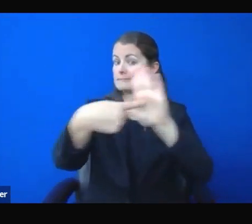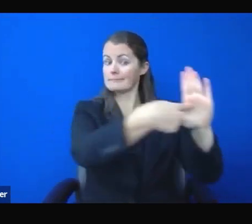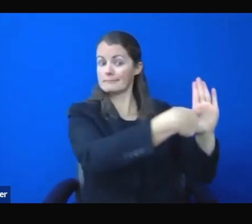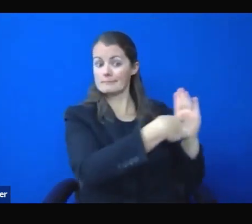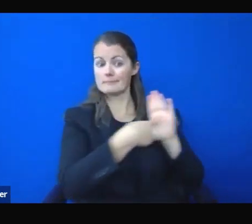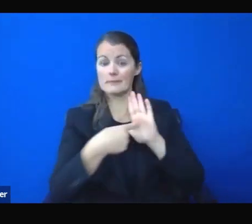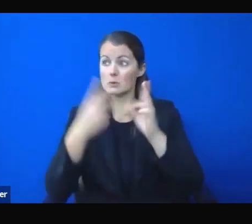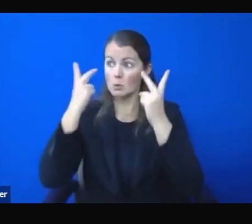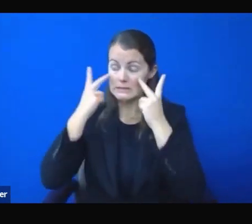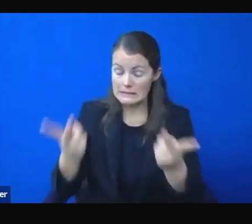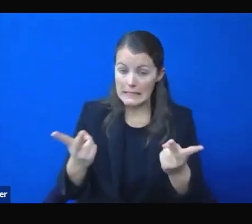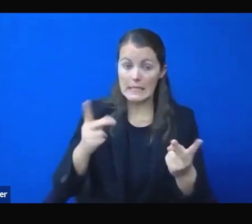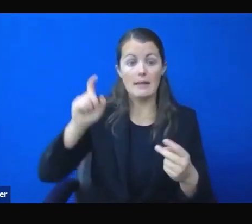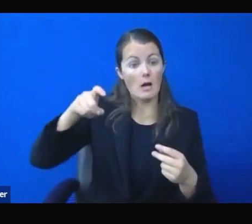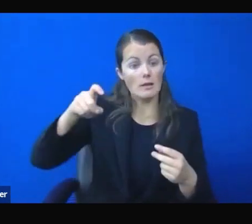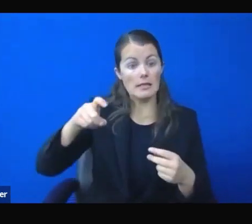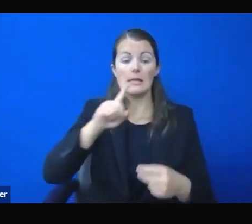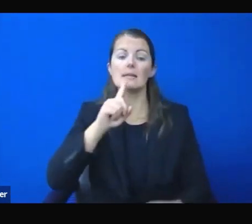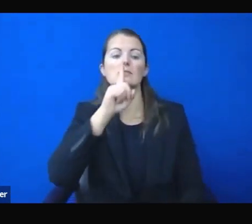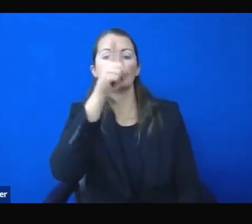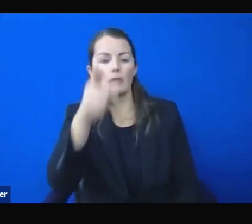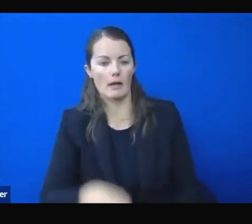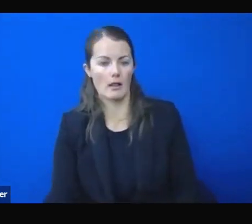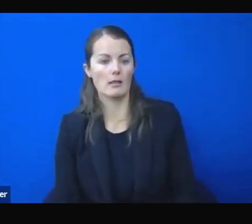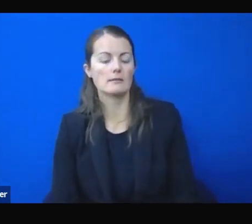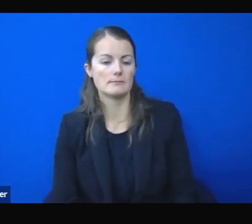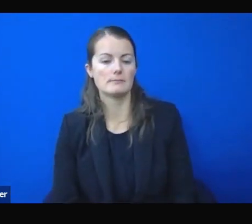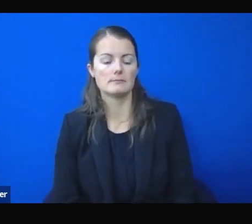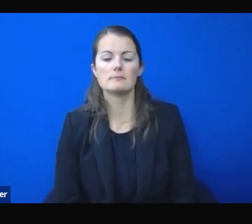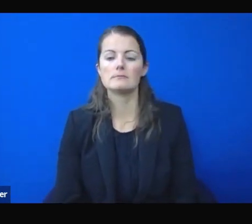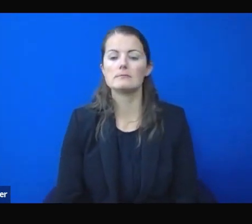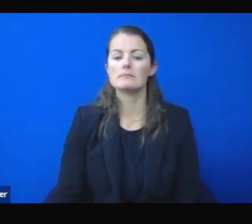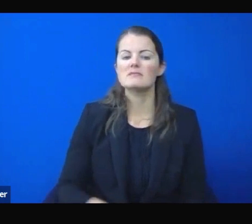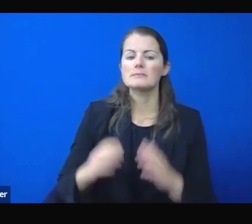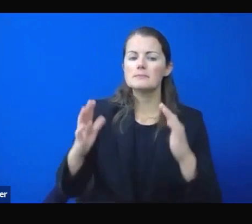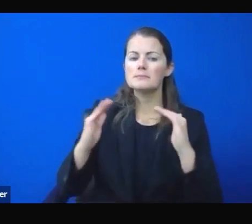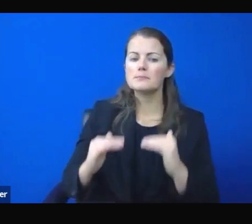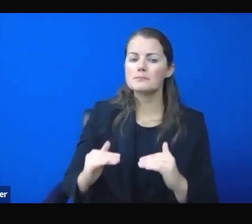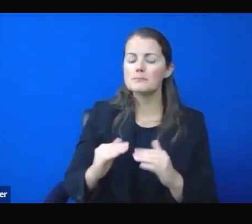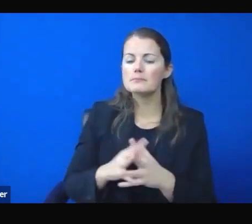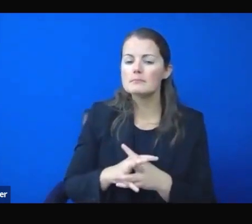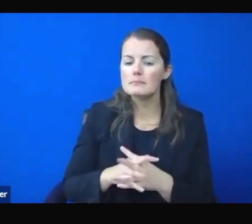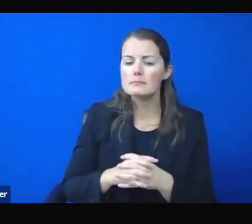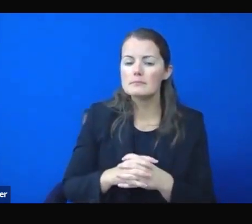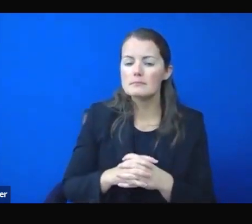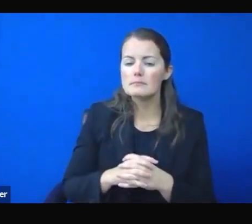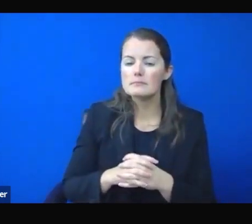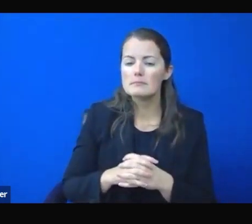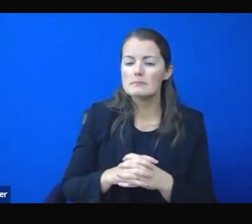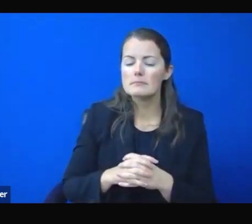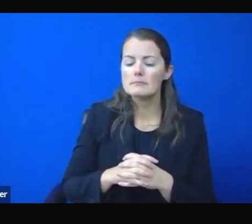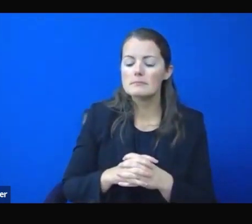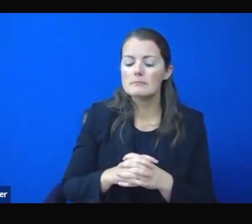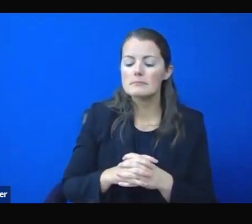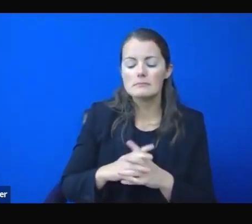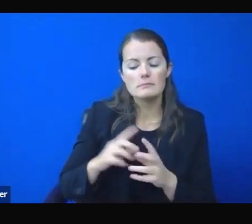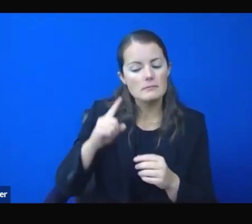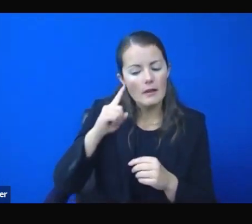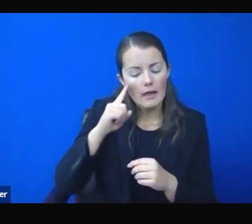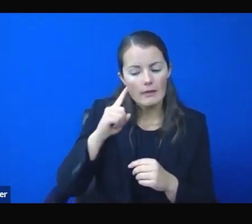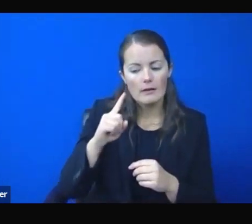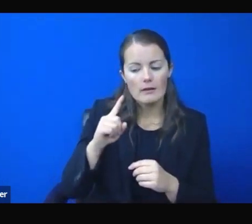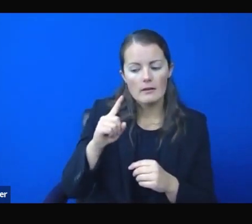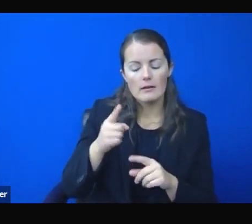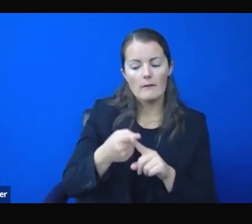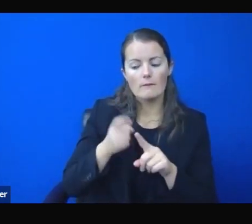Thank you, Governor, and thank you for the question. We'll go. I believe it's Jay Jones. It says Jay's S10, but I believe it's Jay Jones from the